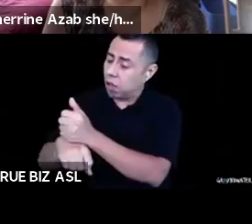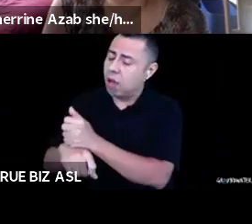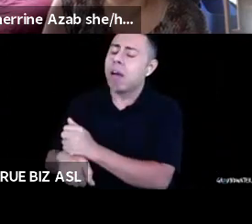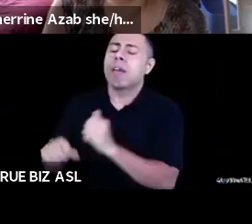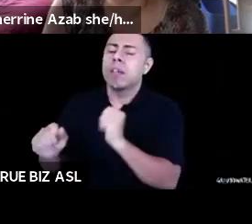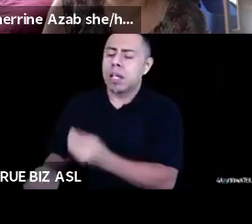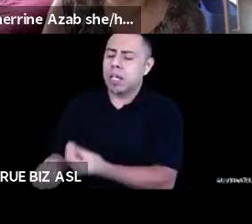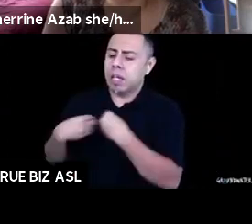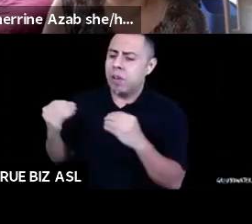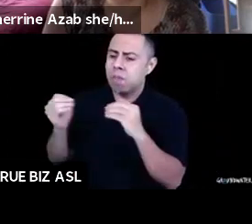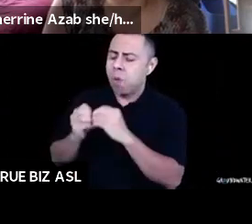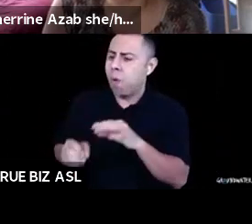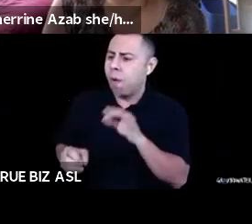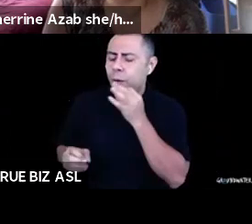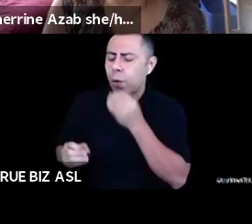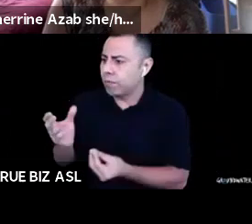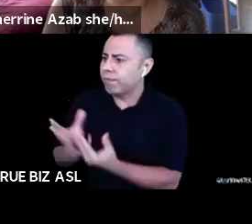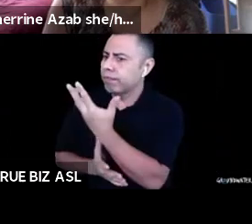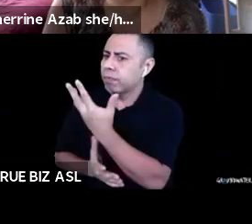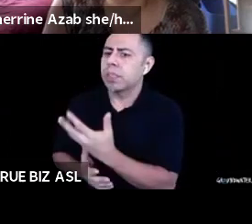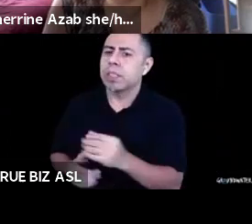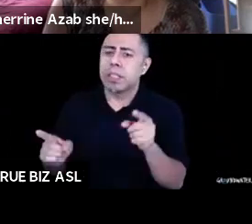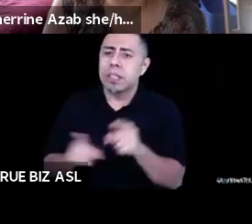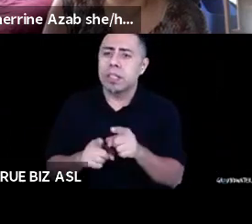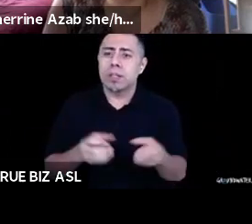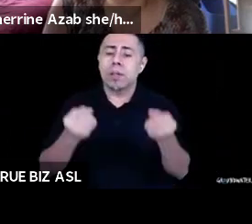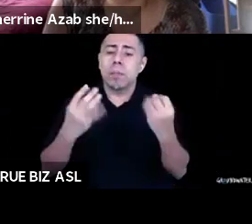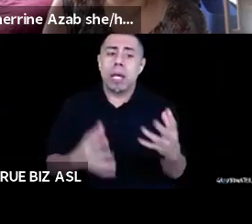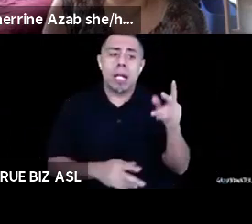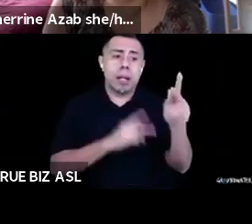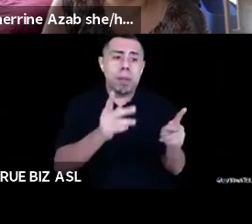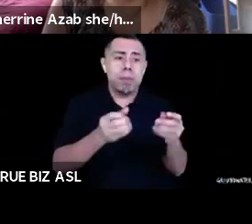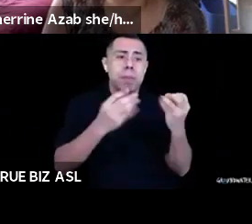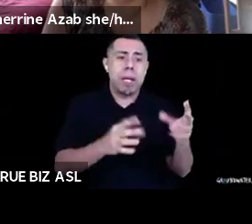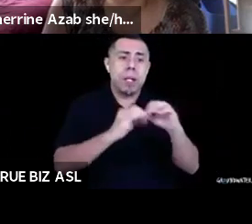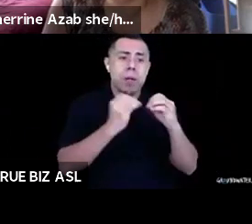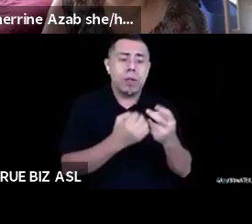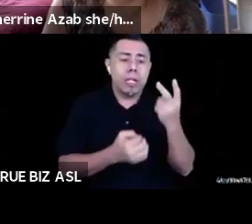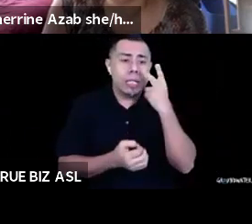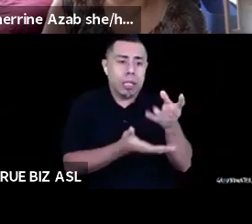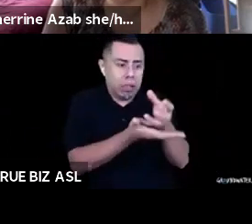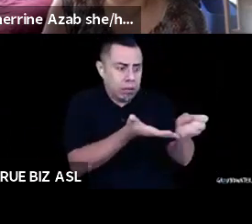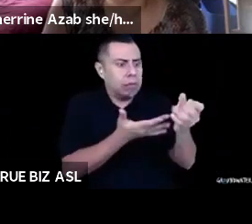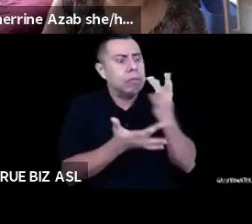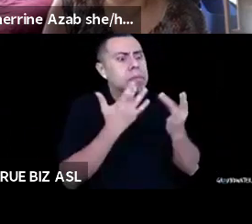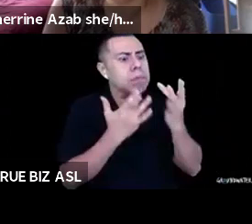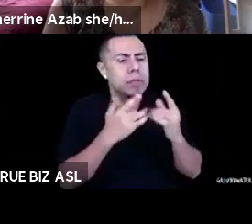many people and organizations see scarcity where there, there is none. Um, but I, at the same